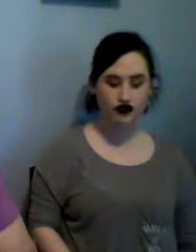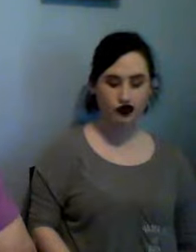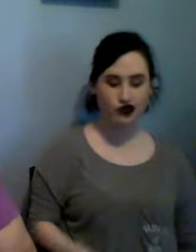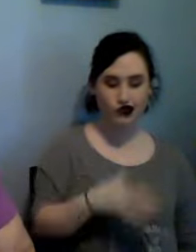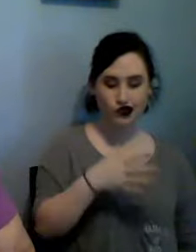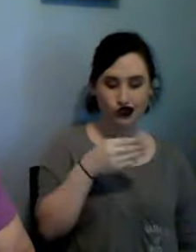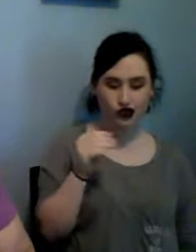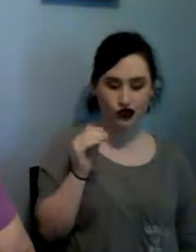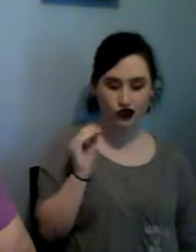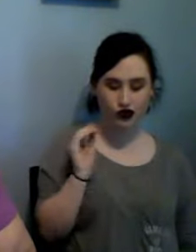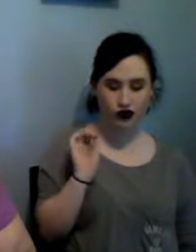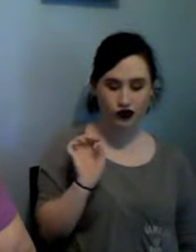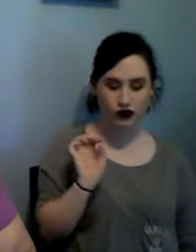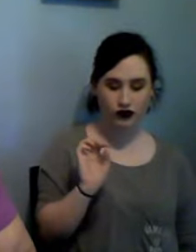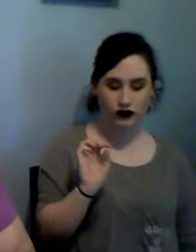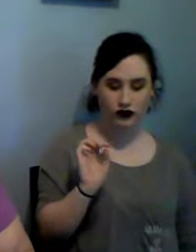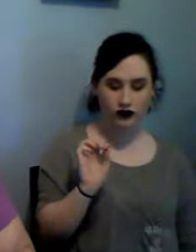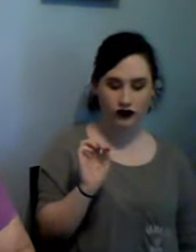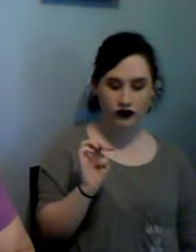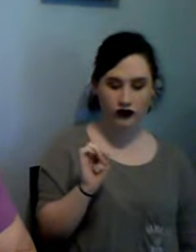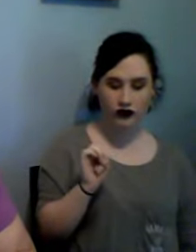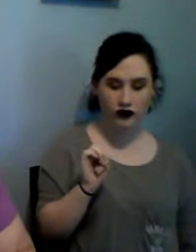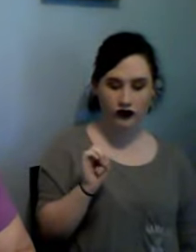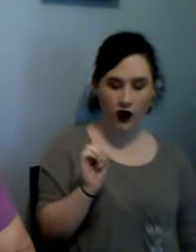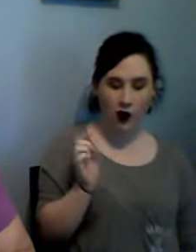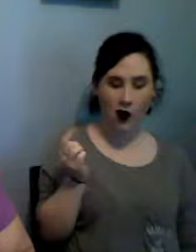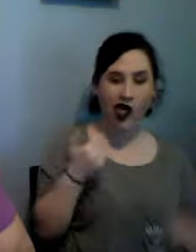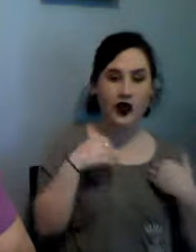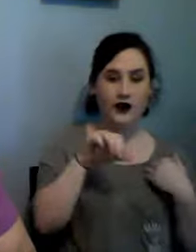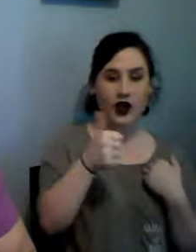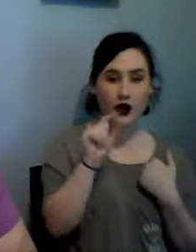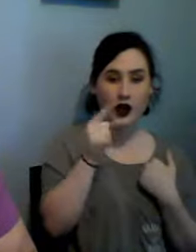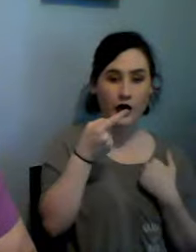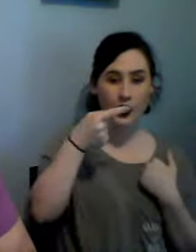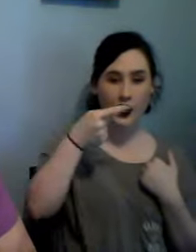I have another prairie schooler it's Santa 1991